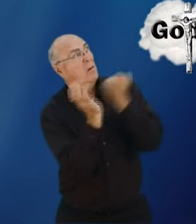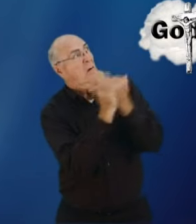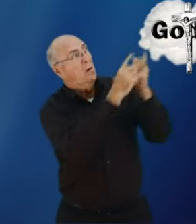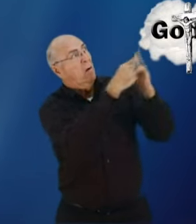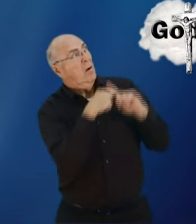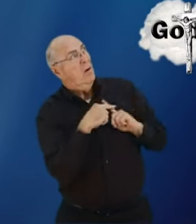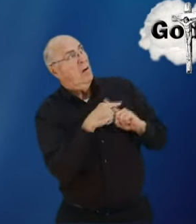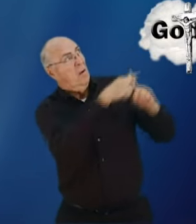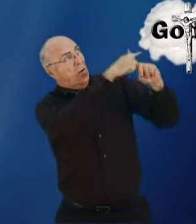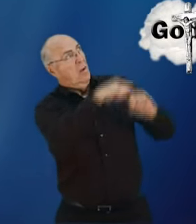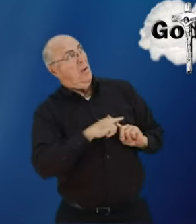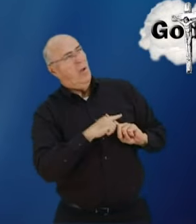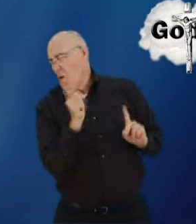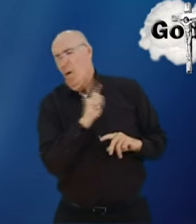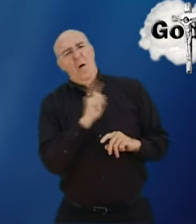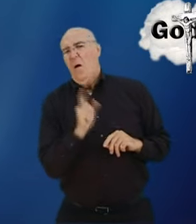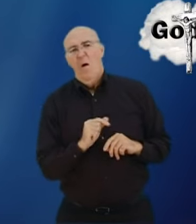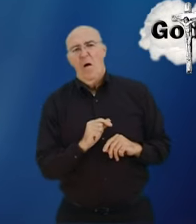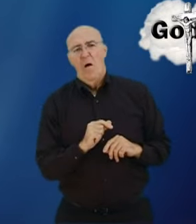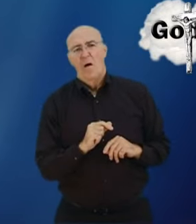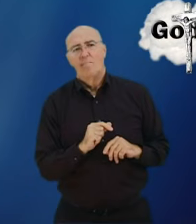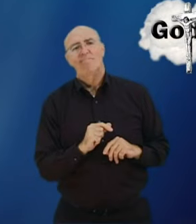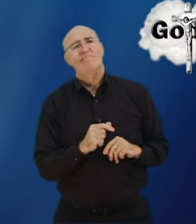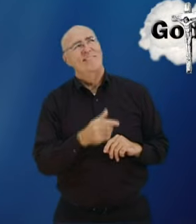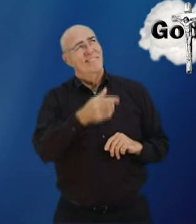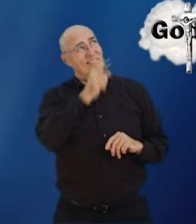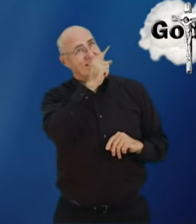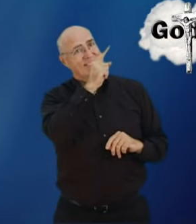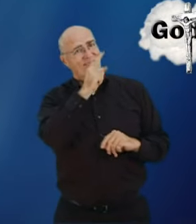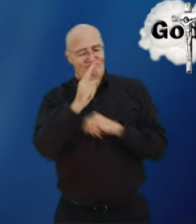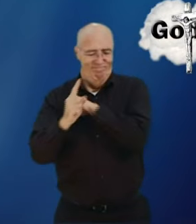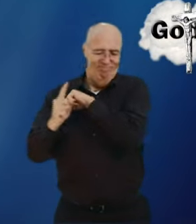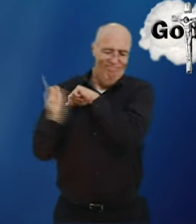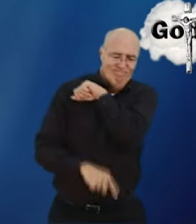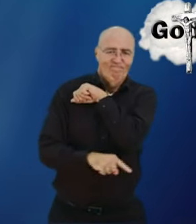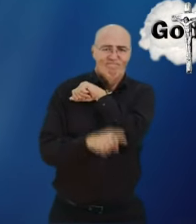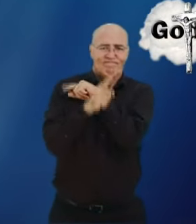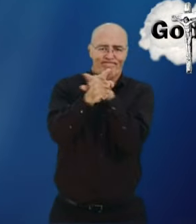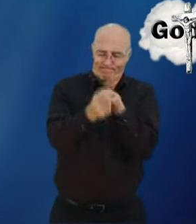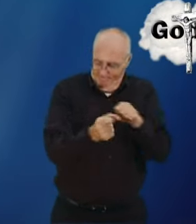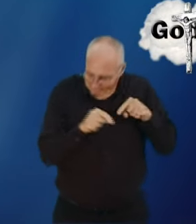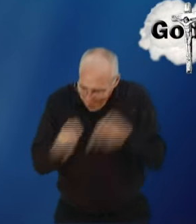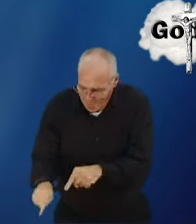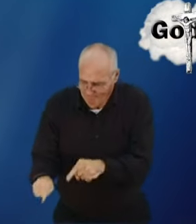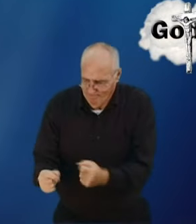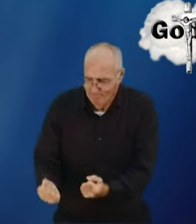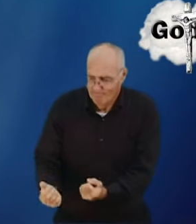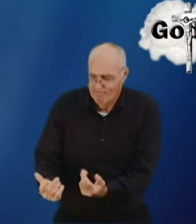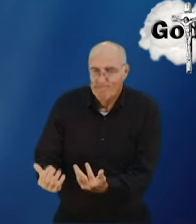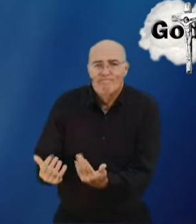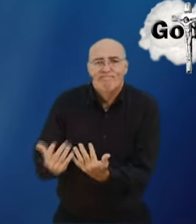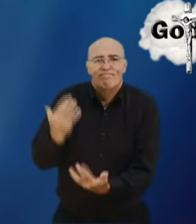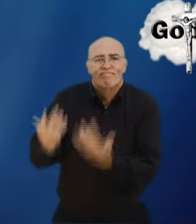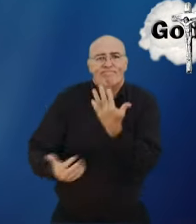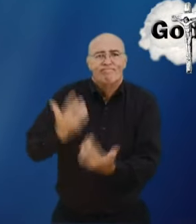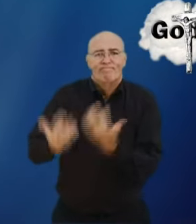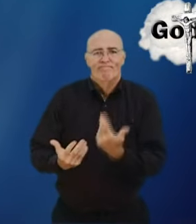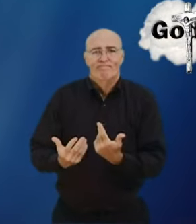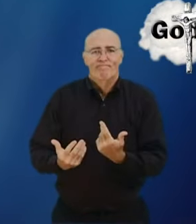because of rejecting Jesus Christ and not inviting him into their hearts hell is a place of